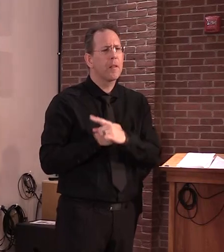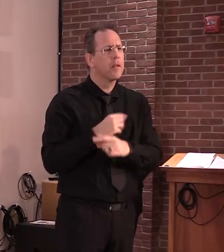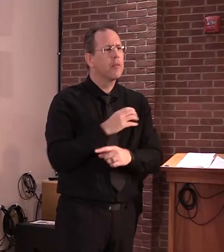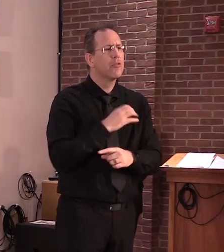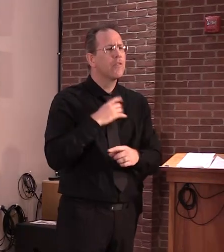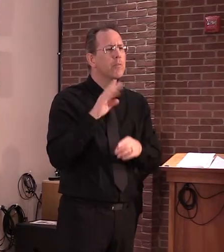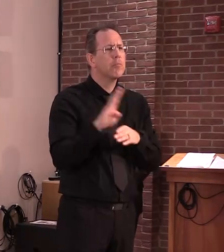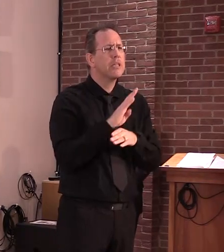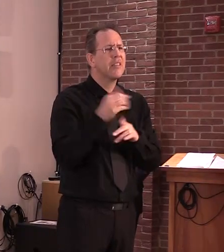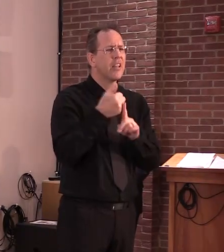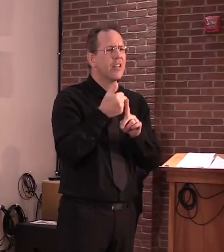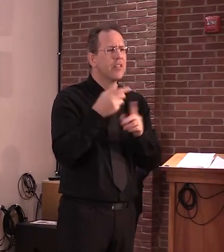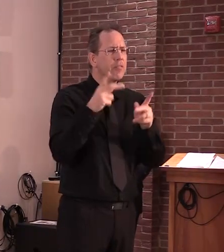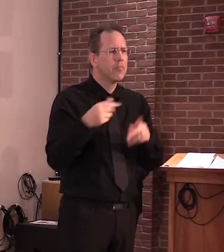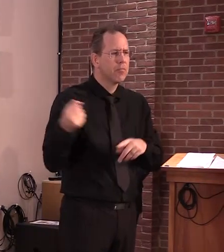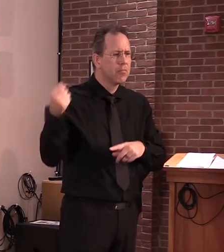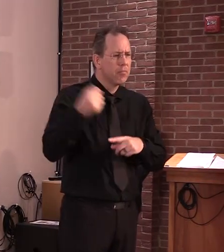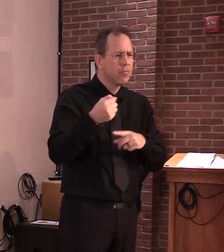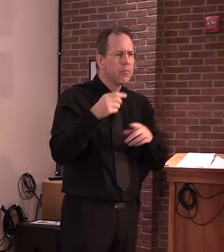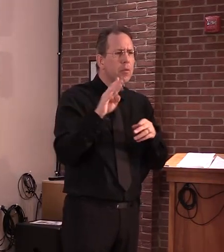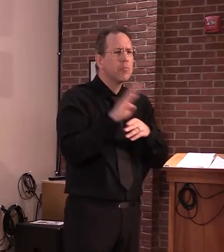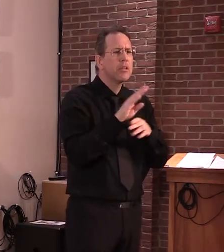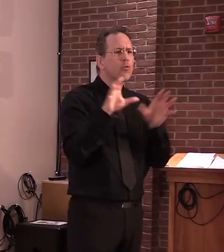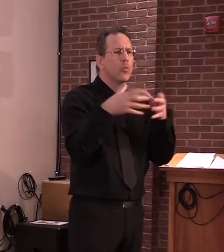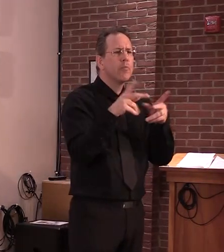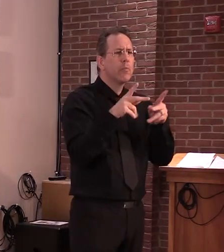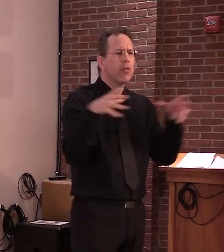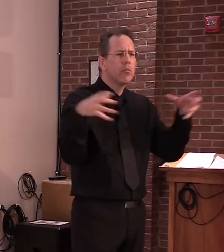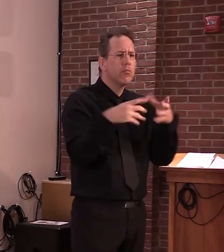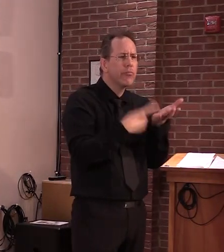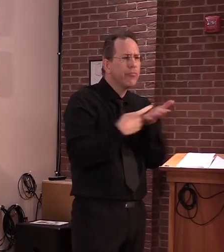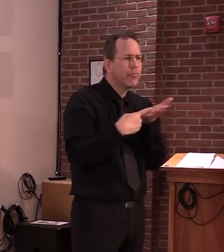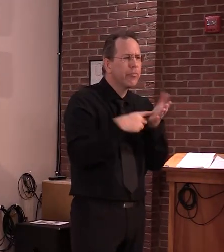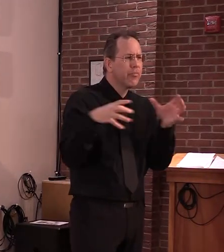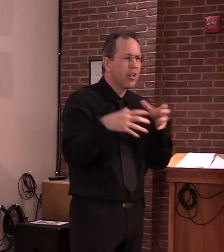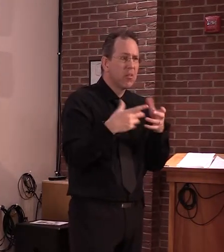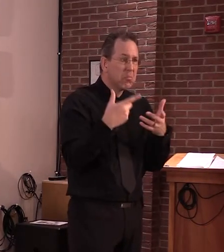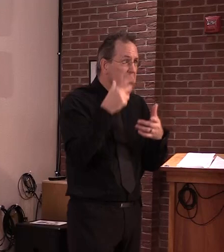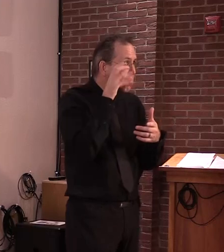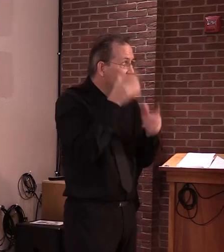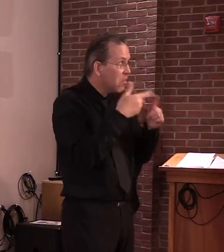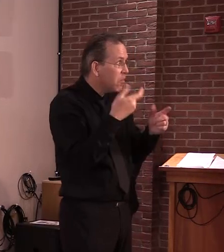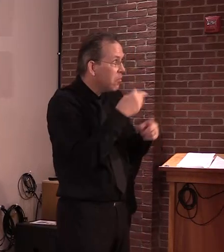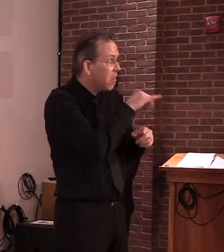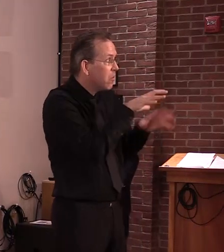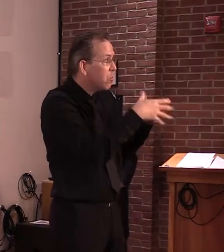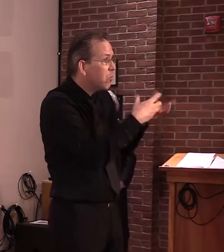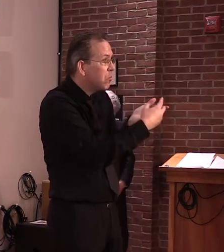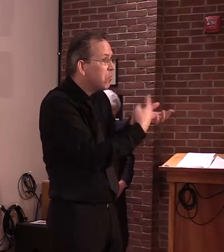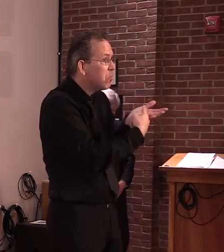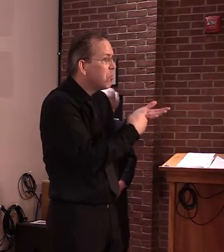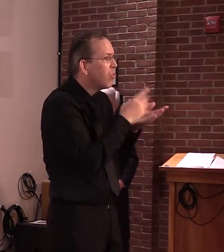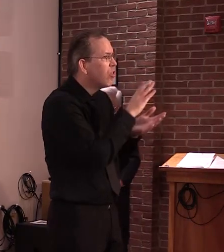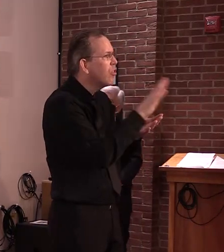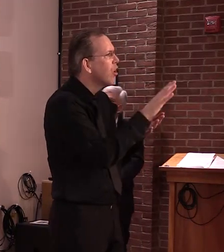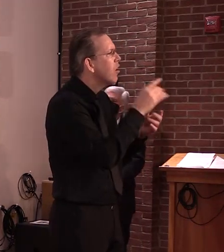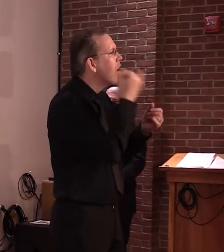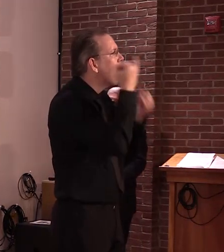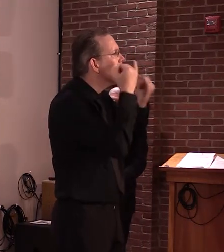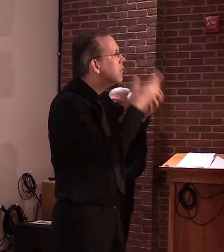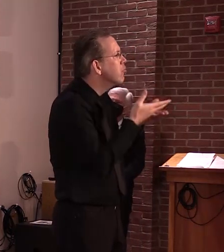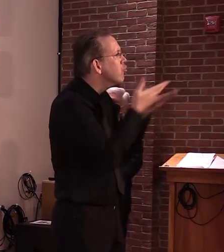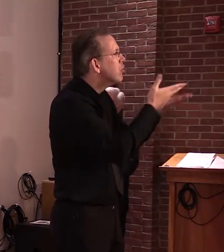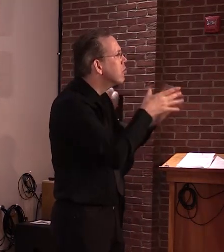this, you know, how we might keep people who work in those industries safe when we go back? Like, what are some of the ideas that are being